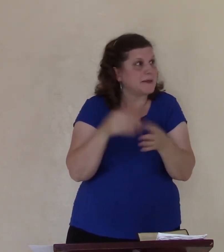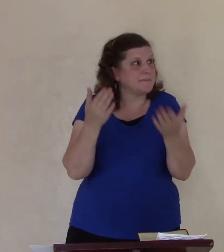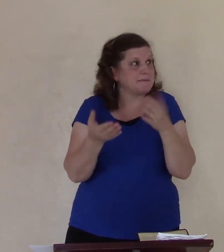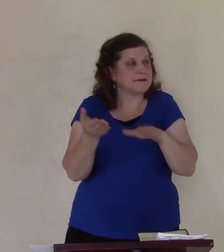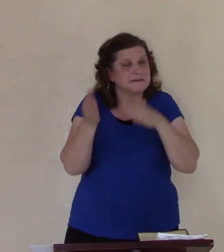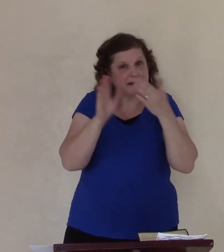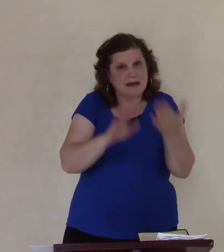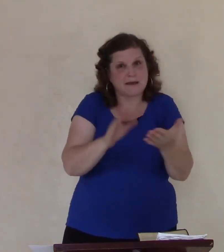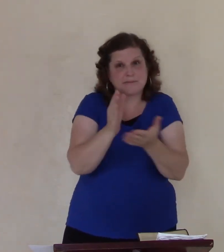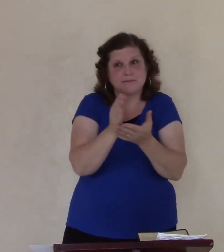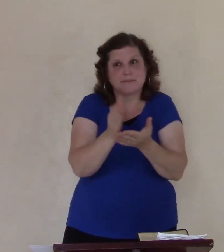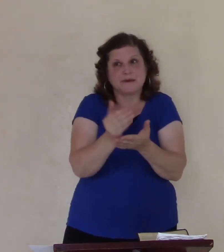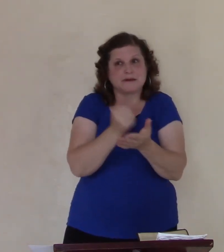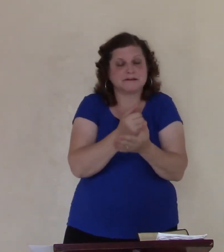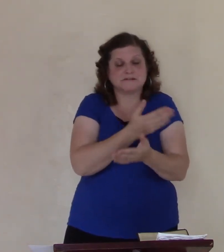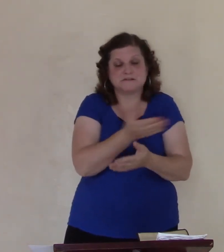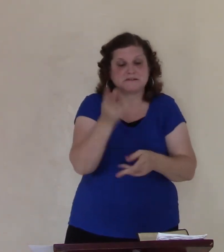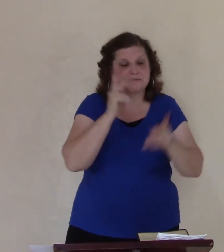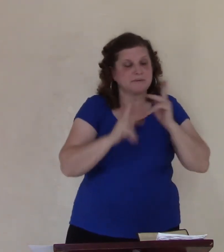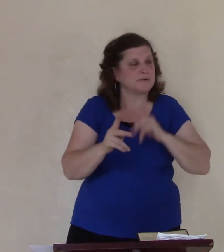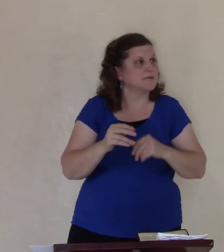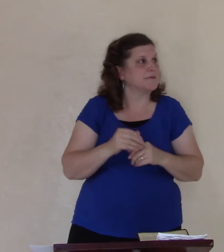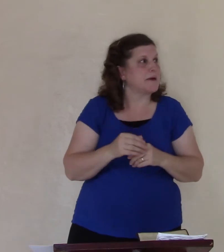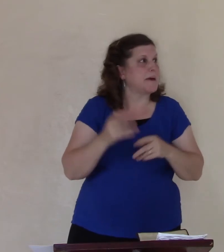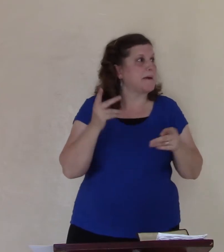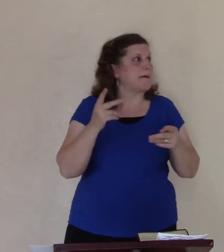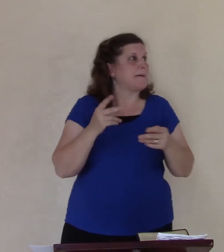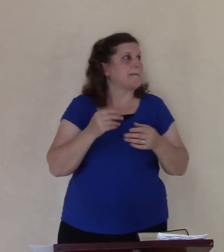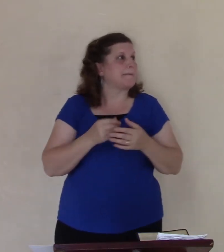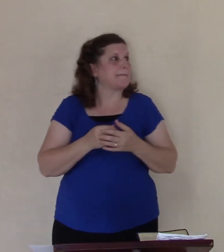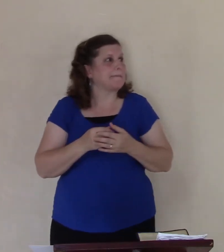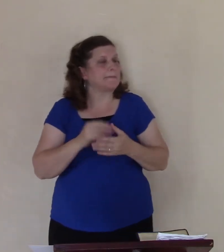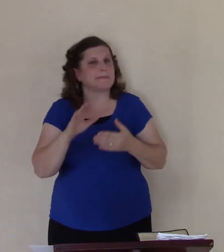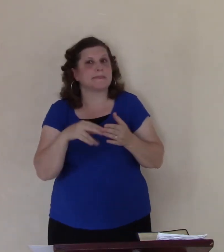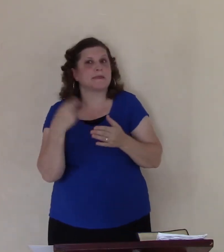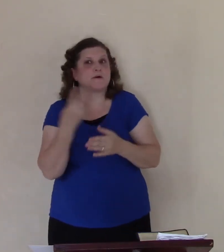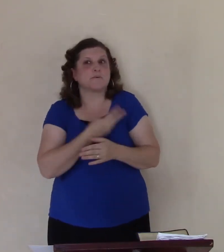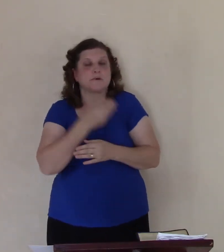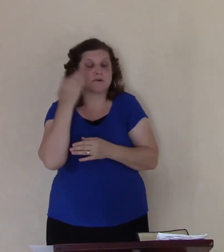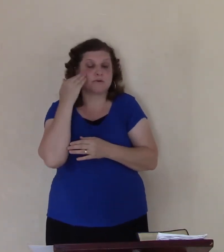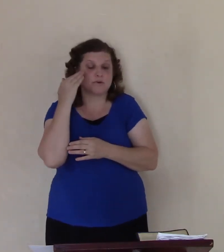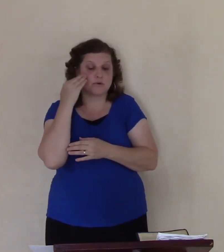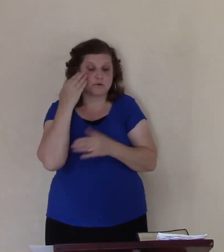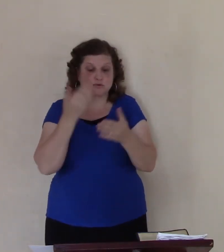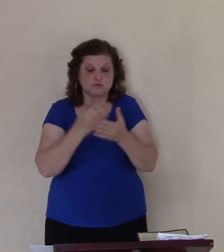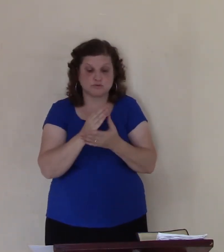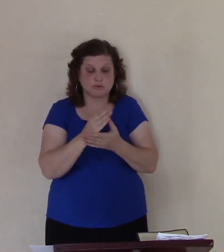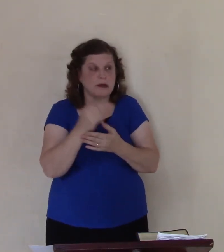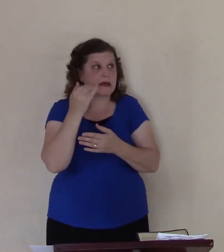some of the way, because of his people. All we know for sure, is that Jonah, hated them.